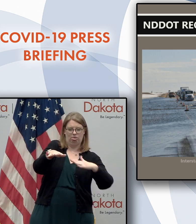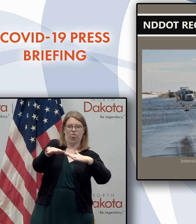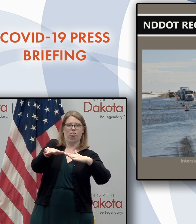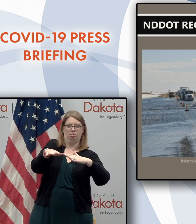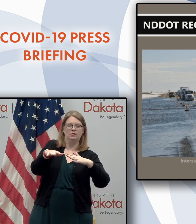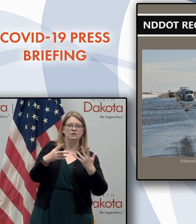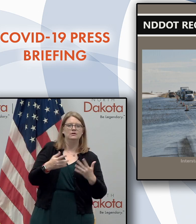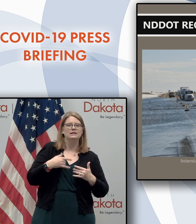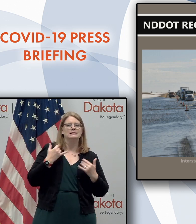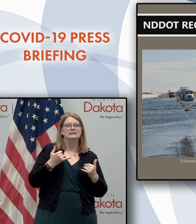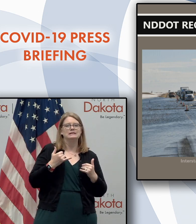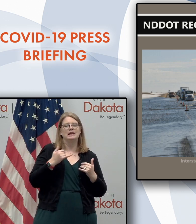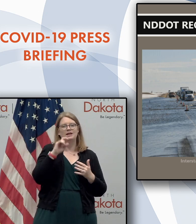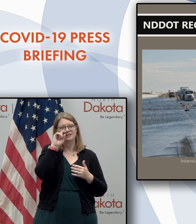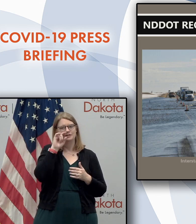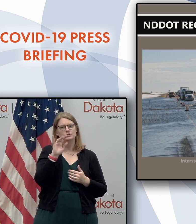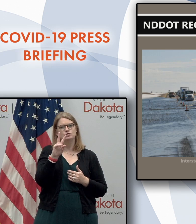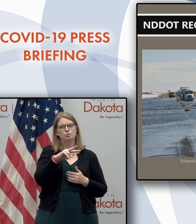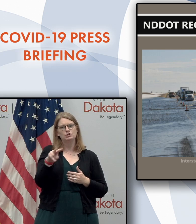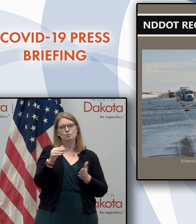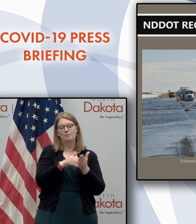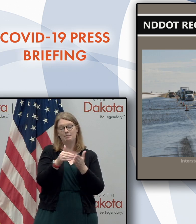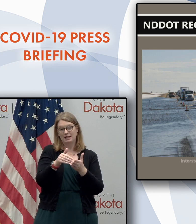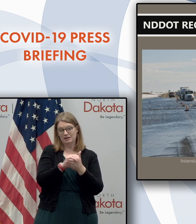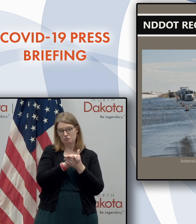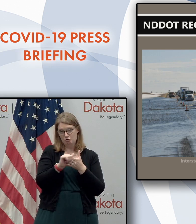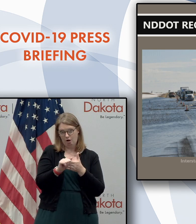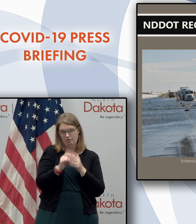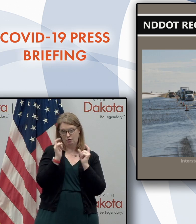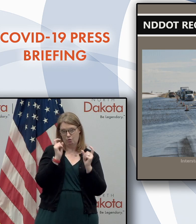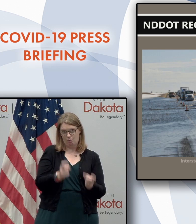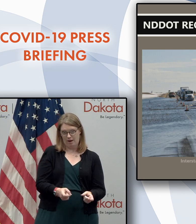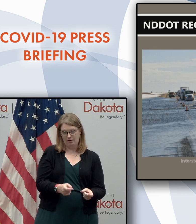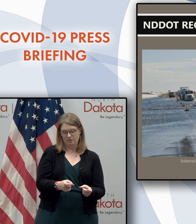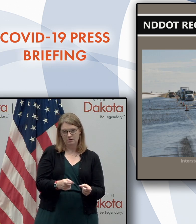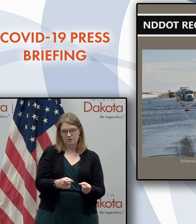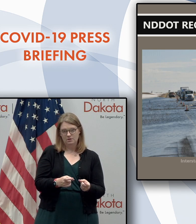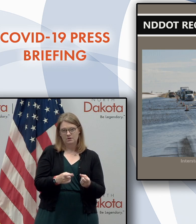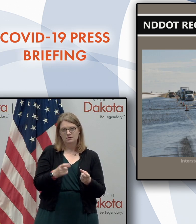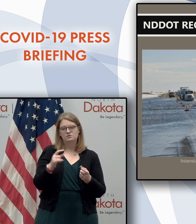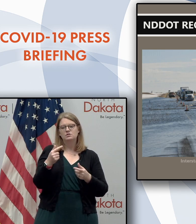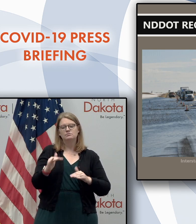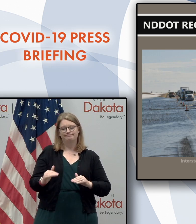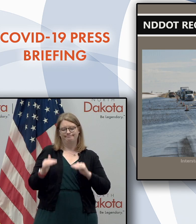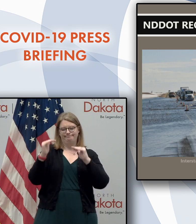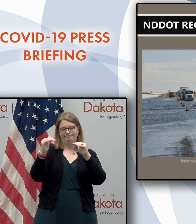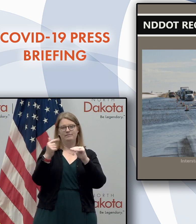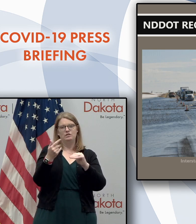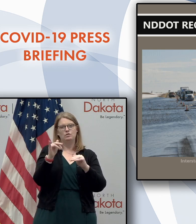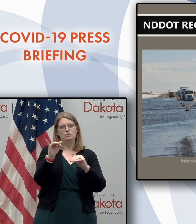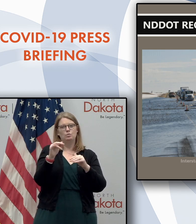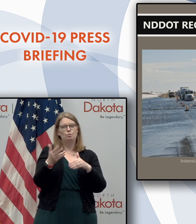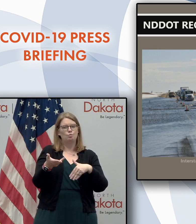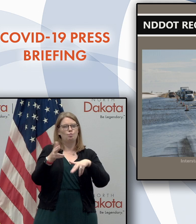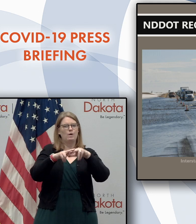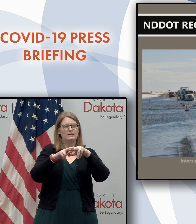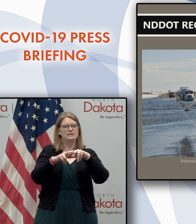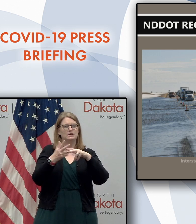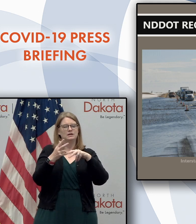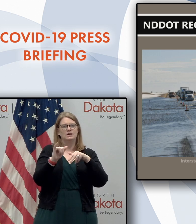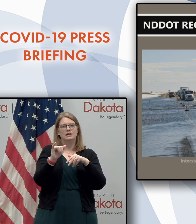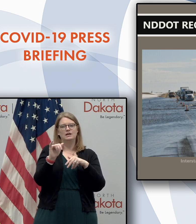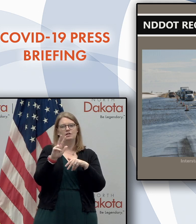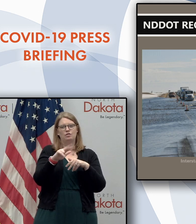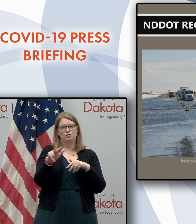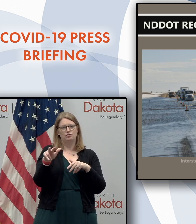Today, we were notified that we were awarded $22 million grant, uh, to raise the grade in 13 different locations across the